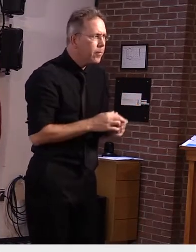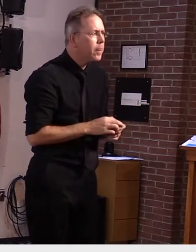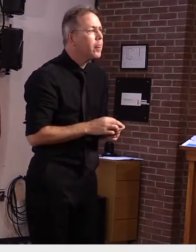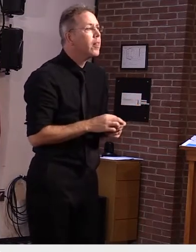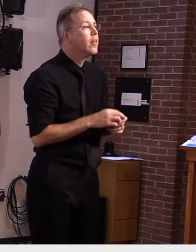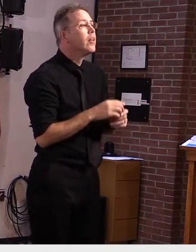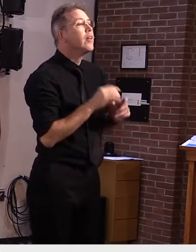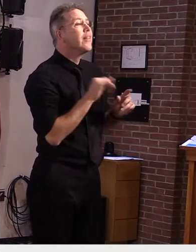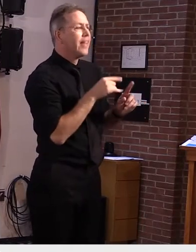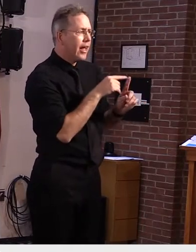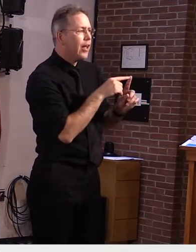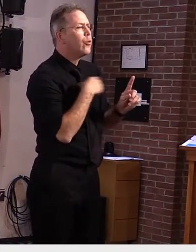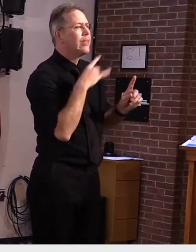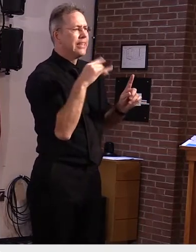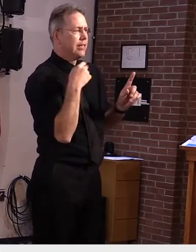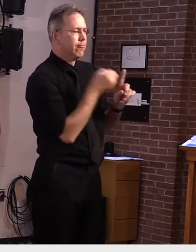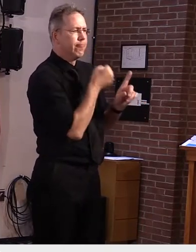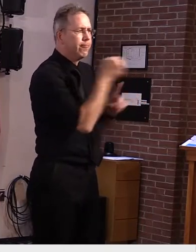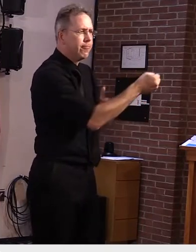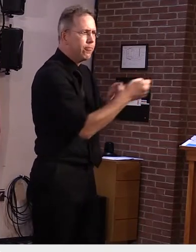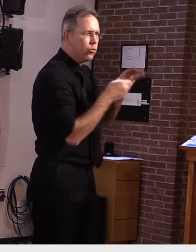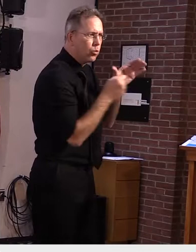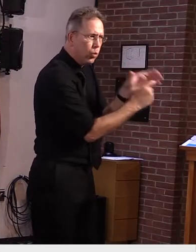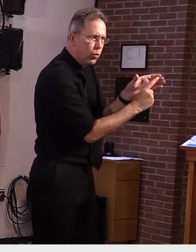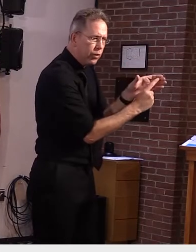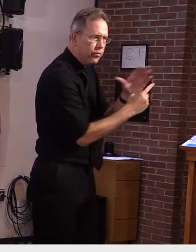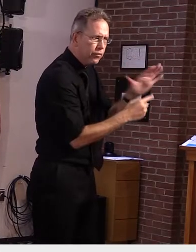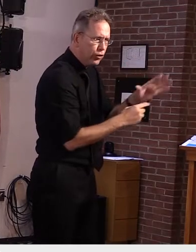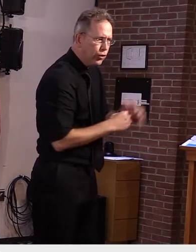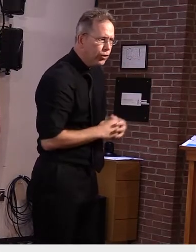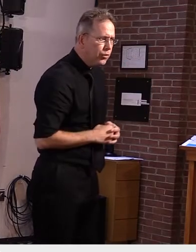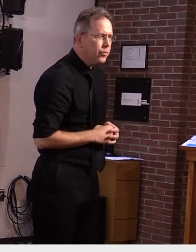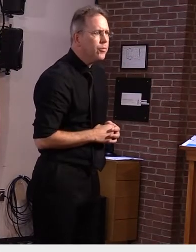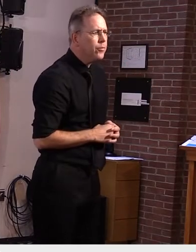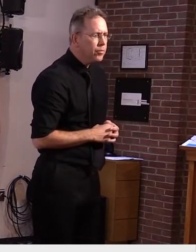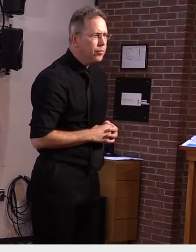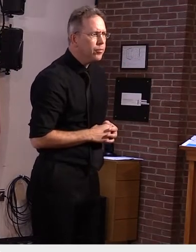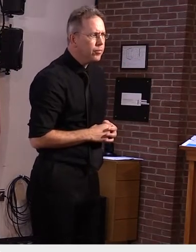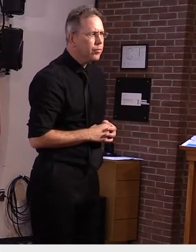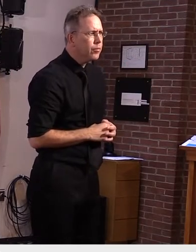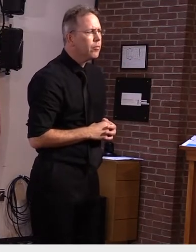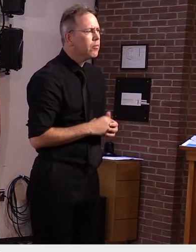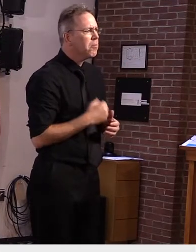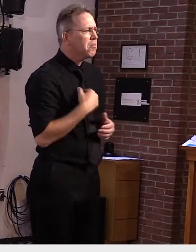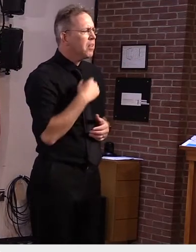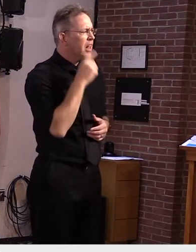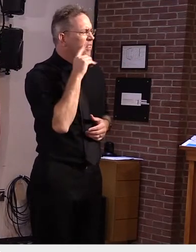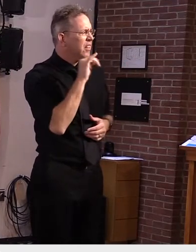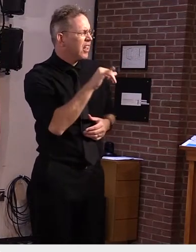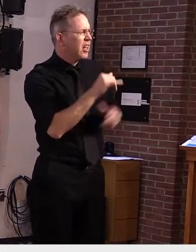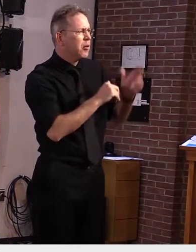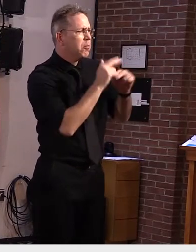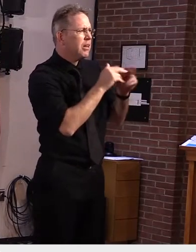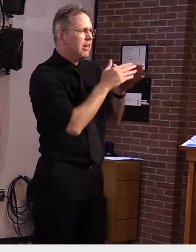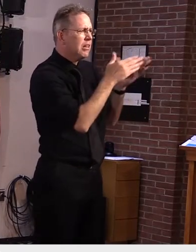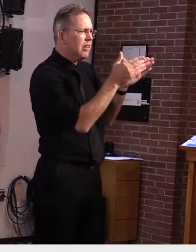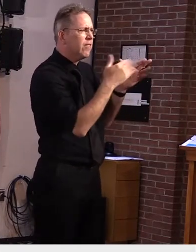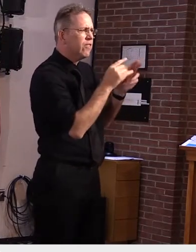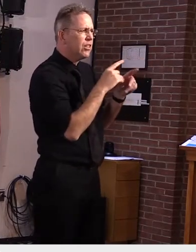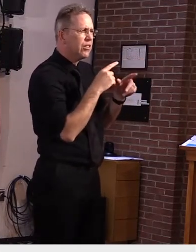person is quarantined and i think we are moving forward in facility-wide testing